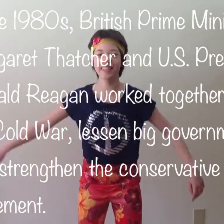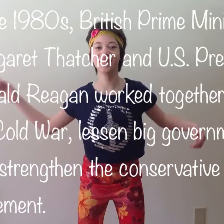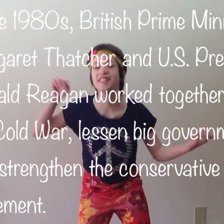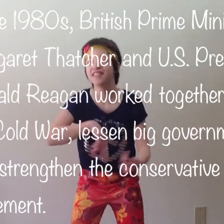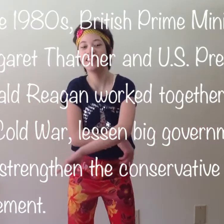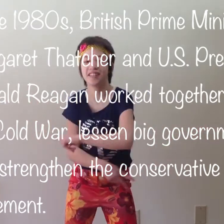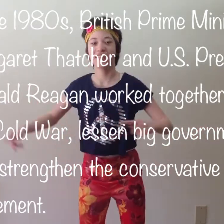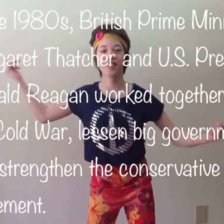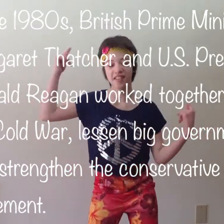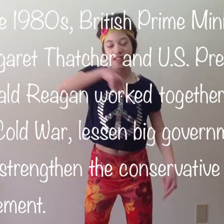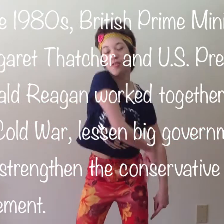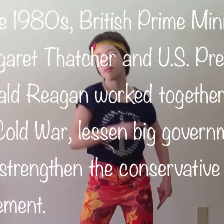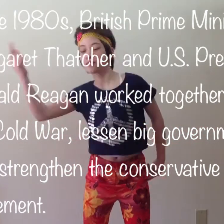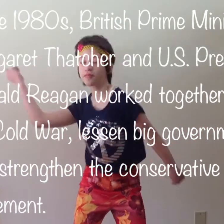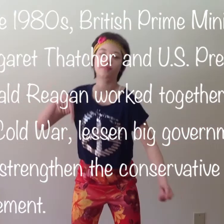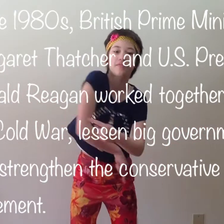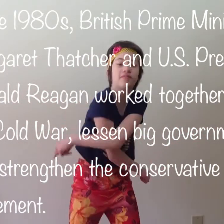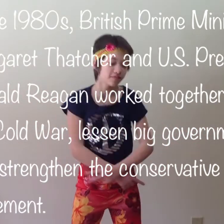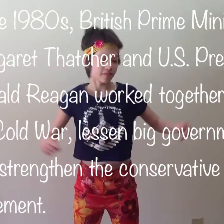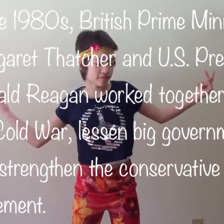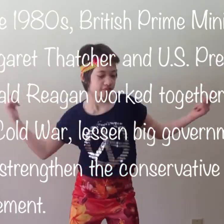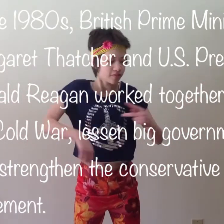and strengthen the conservative movement.